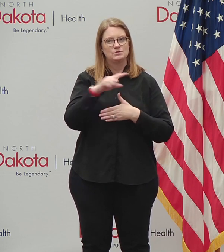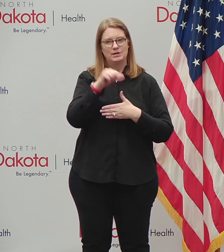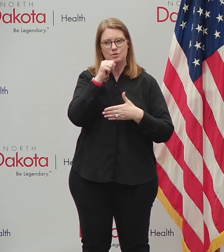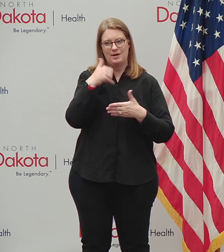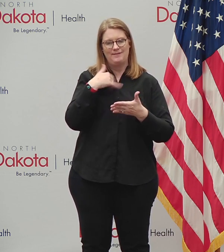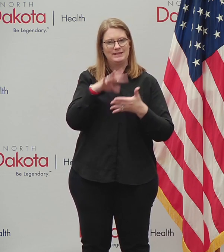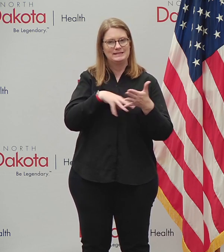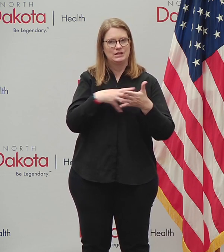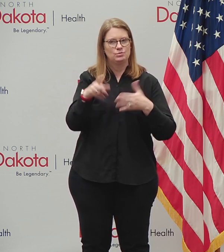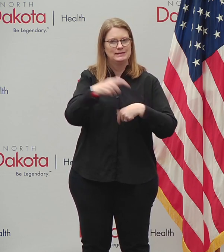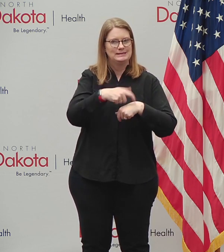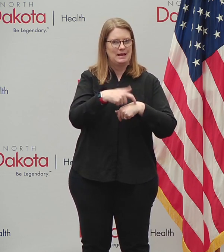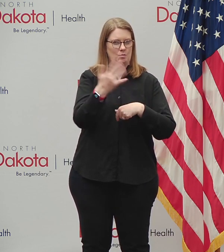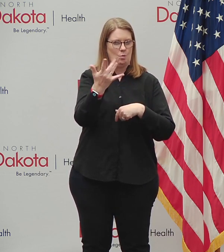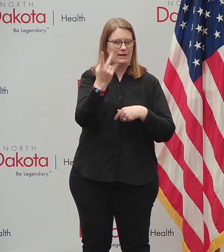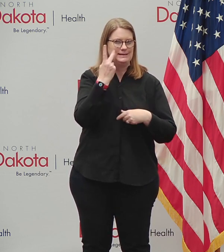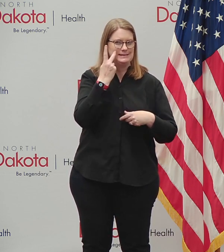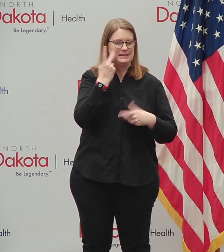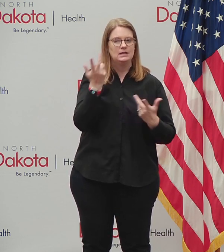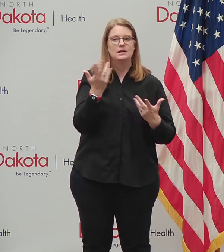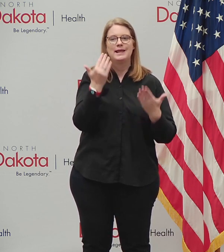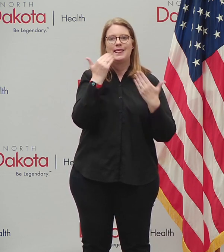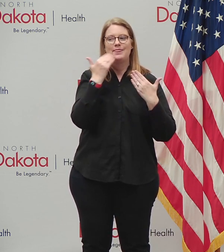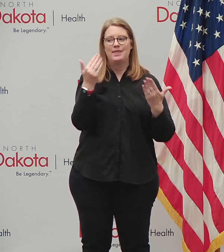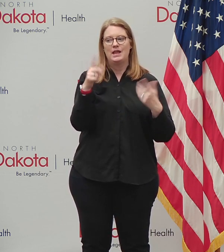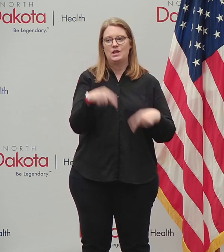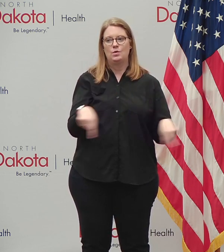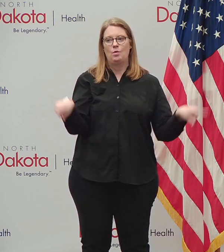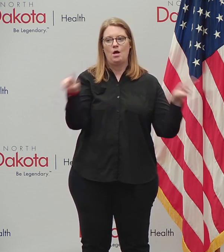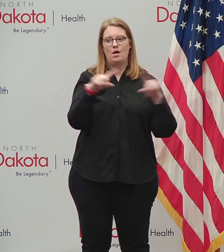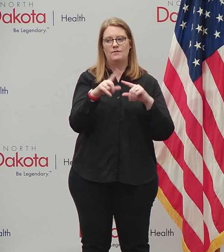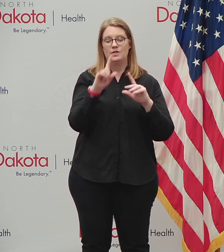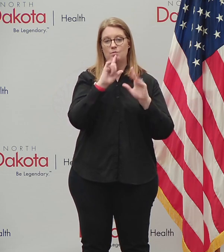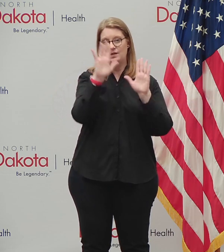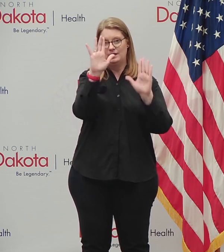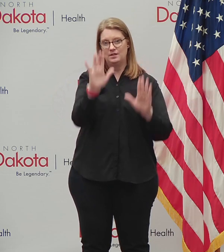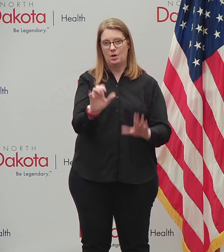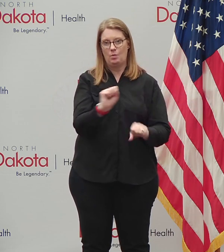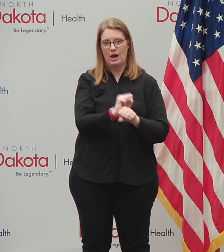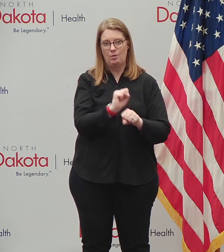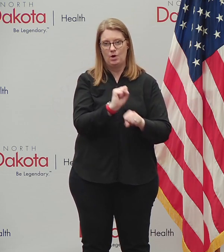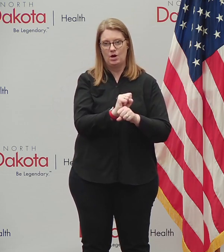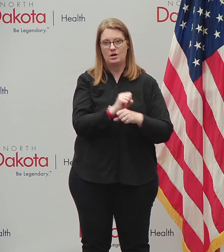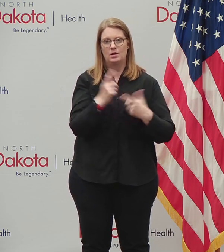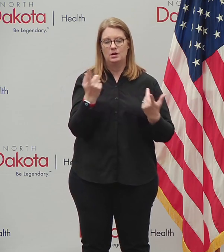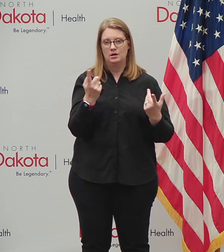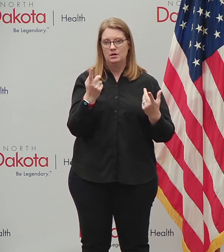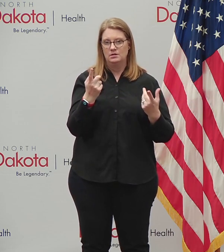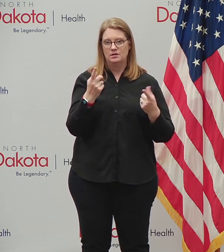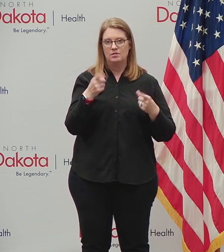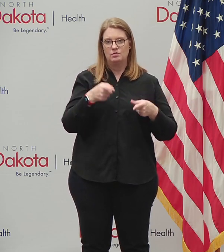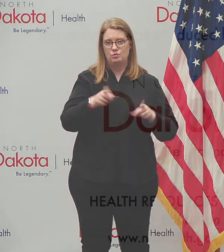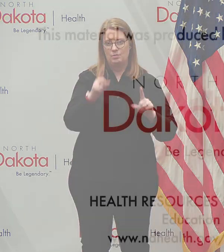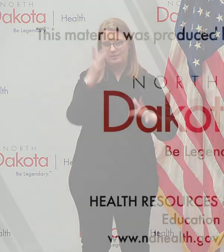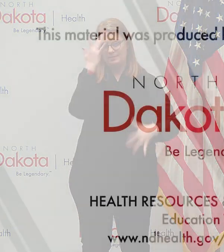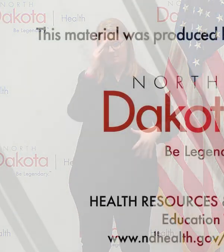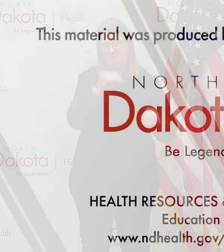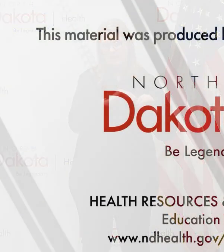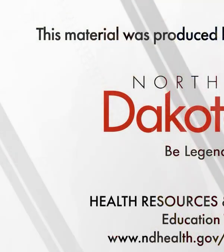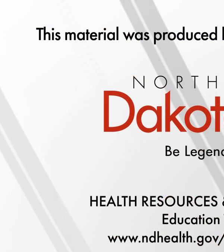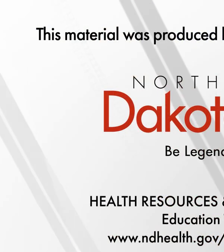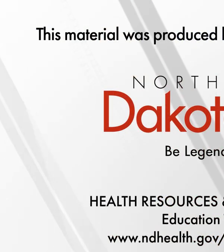next week, but, uh, stay tuned. Uh, thank you all for, uh, all of the great work that you've been doing, uh, throughout the pandemic as well. Take care.